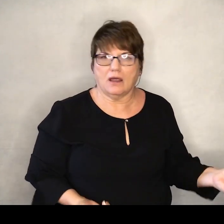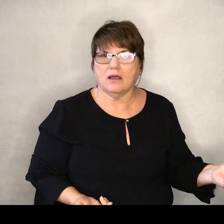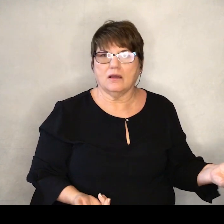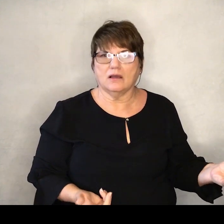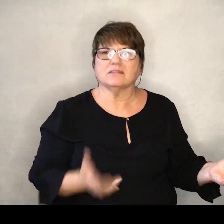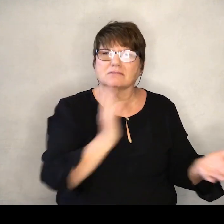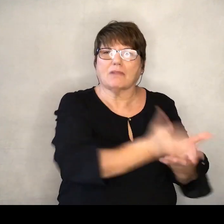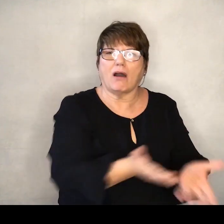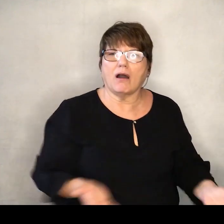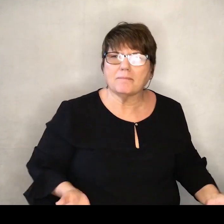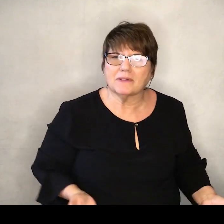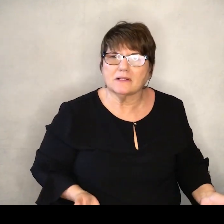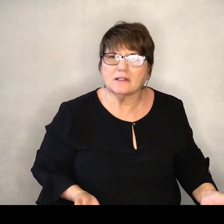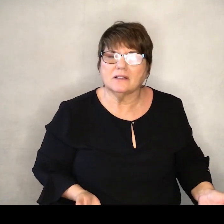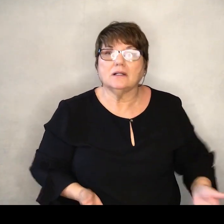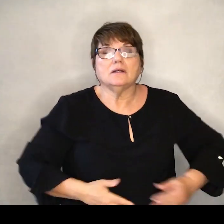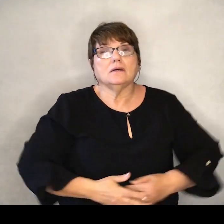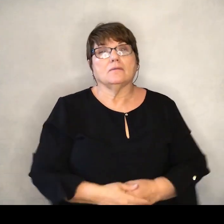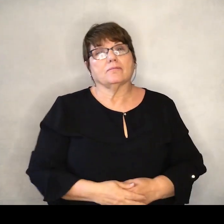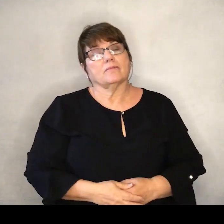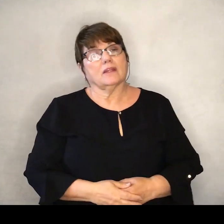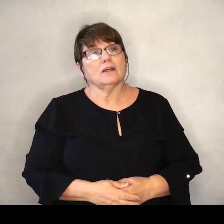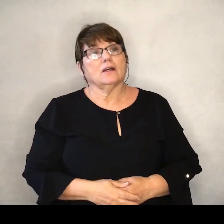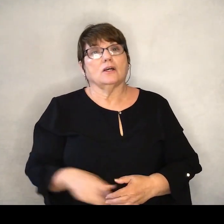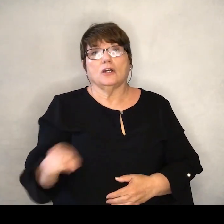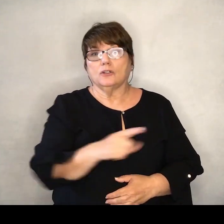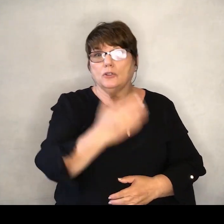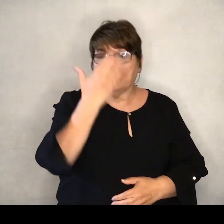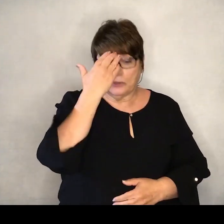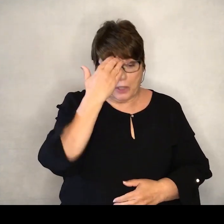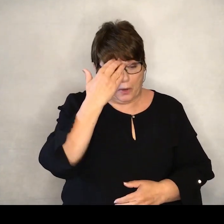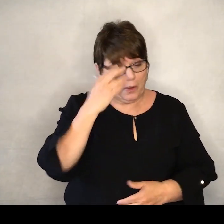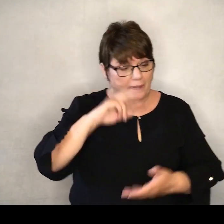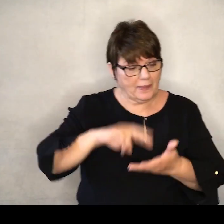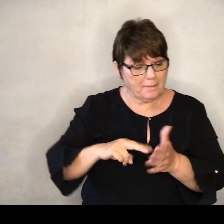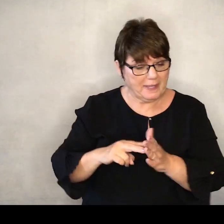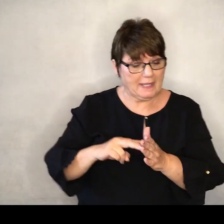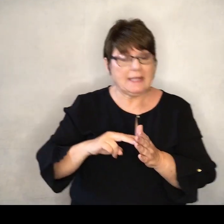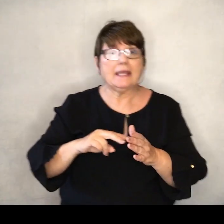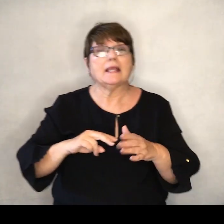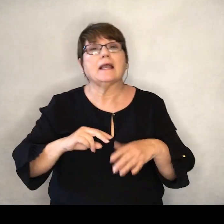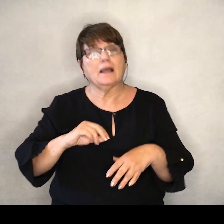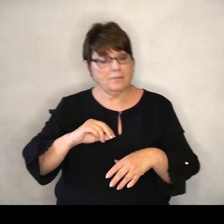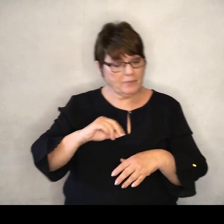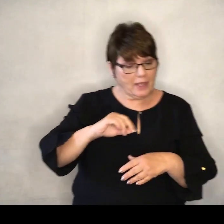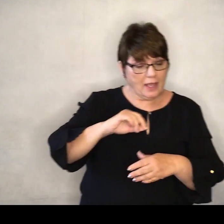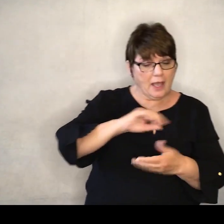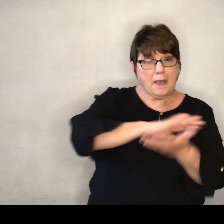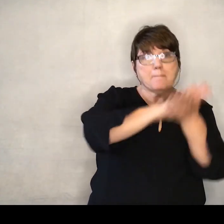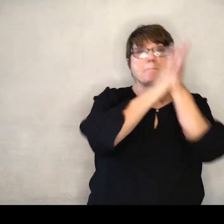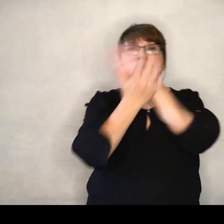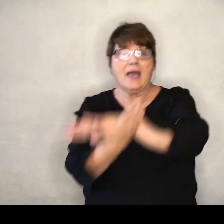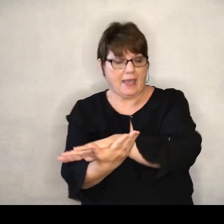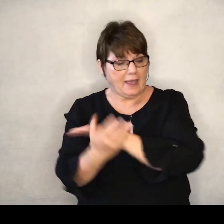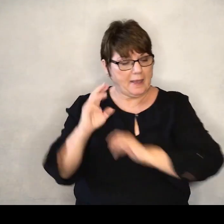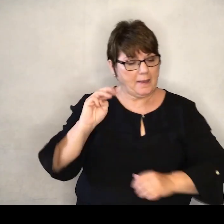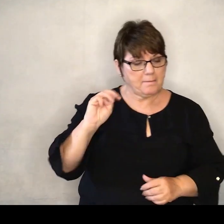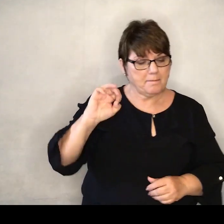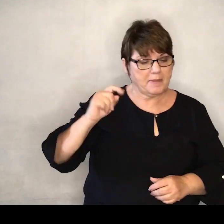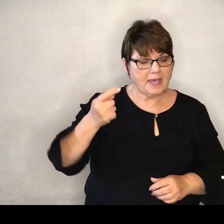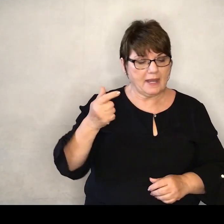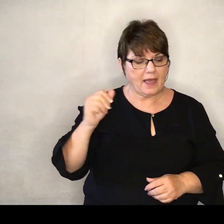Think about it this way. I know you guys know what metamorphosis is. It's the scientific